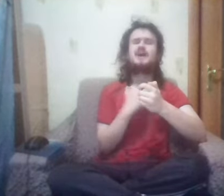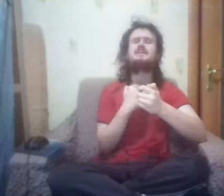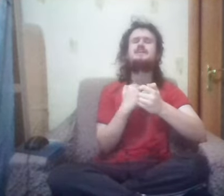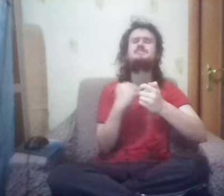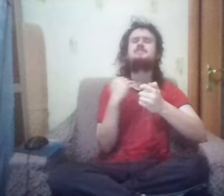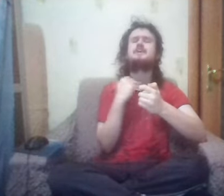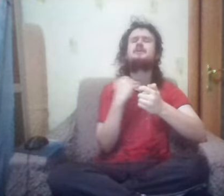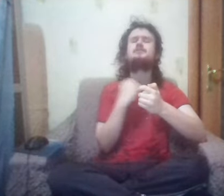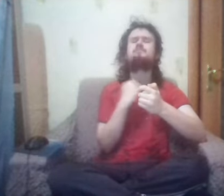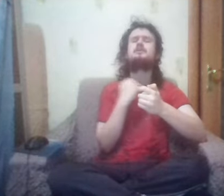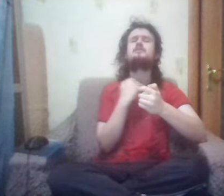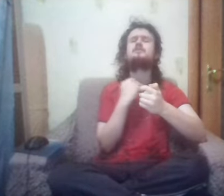Mindescaper